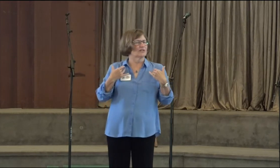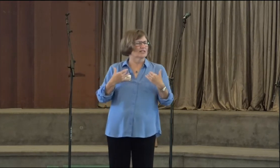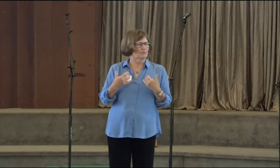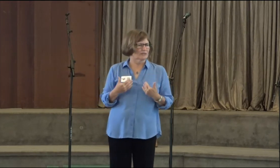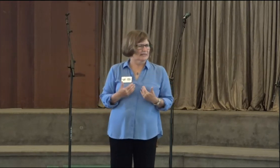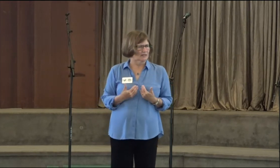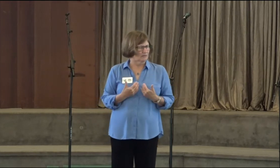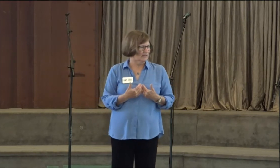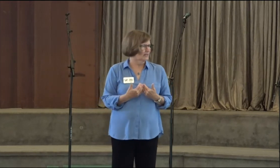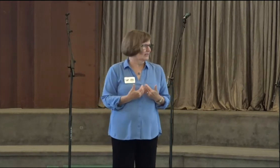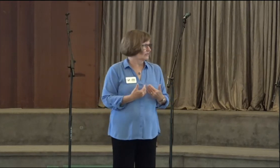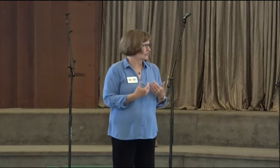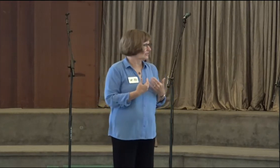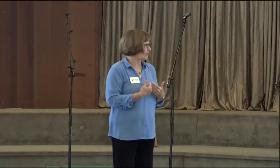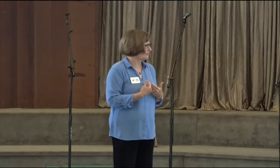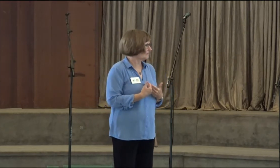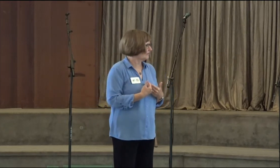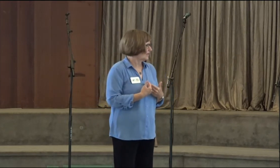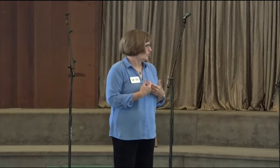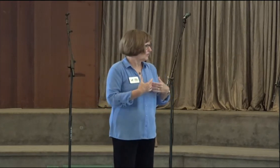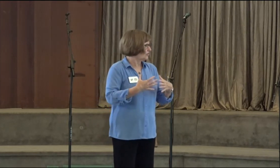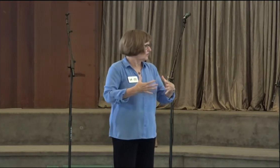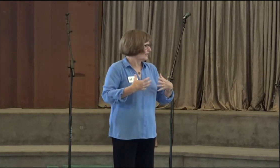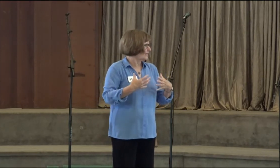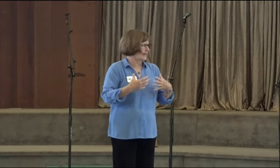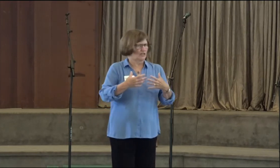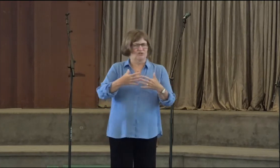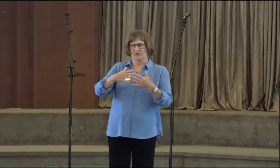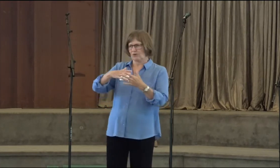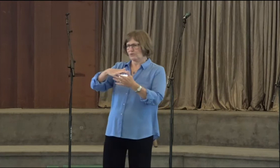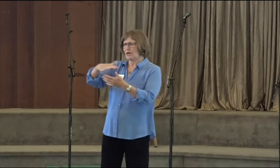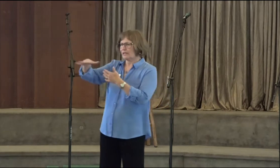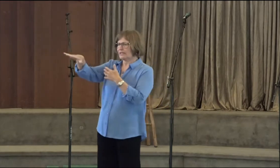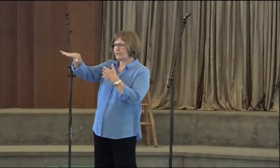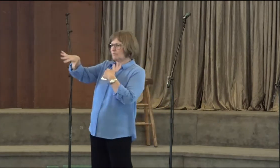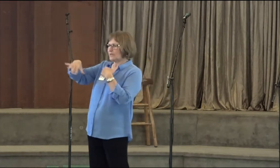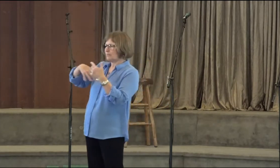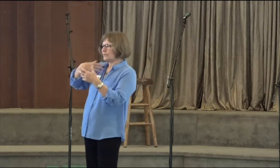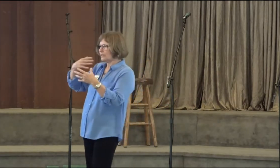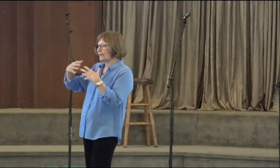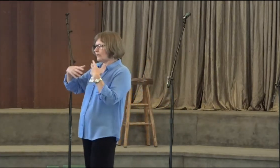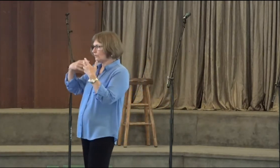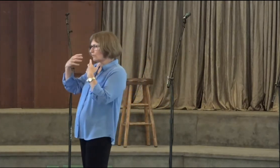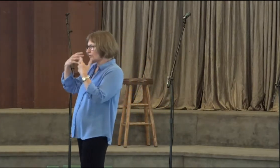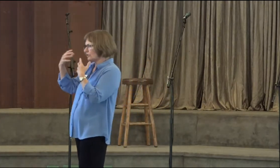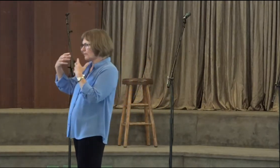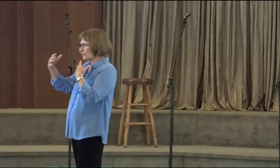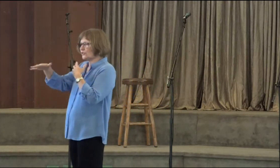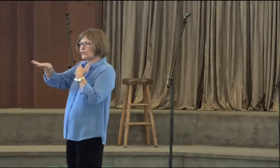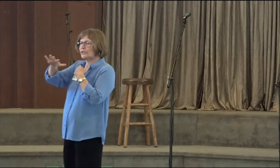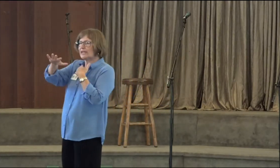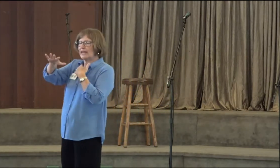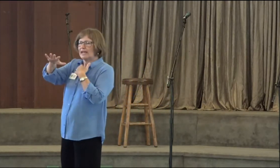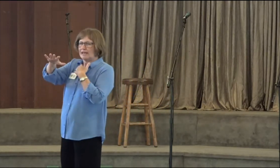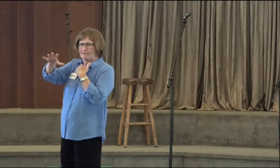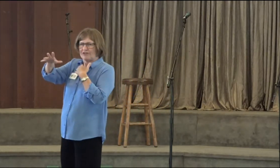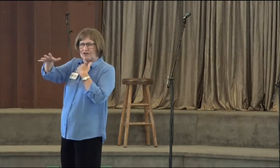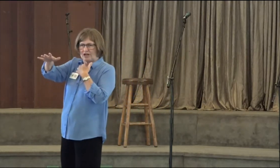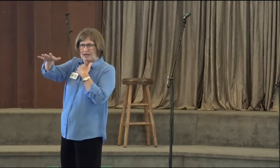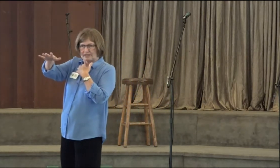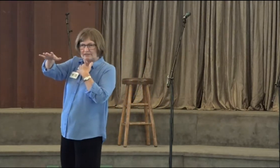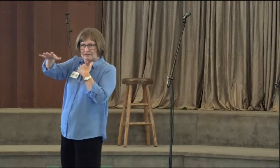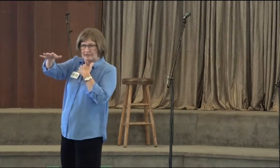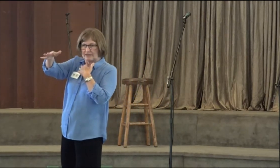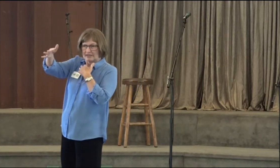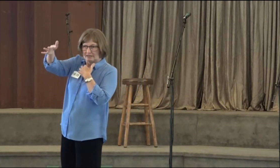that you need to protect within yourself when you are in that. You don't go talking to people about your spiritual journey if